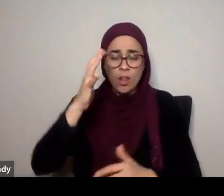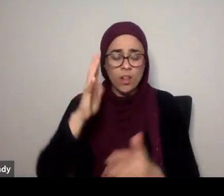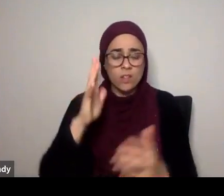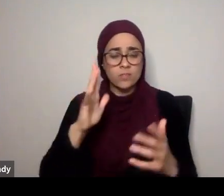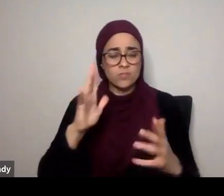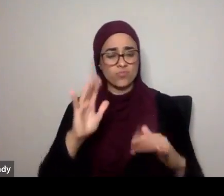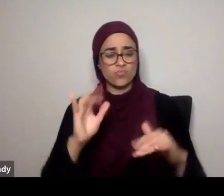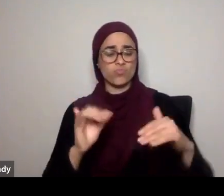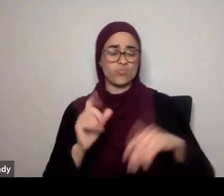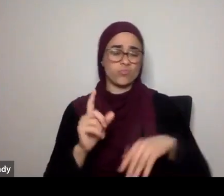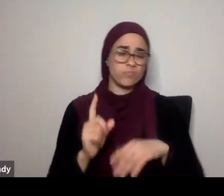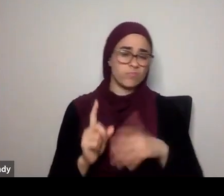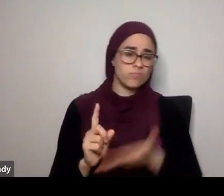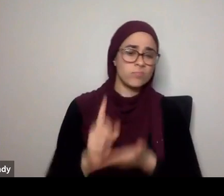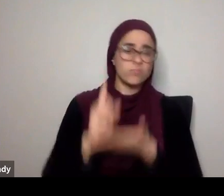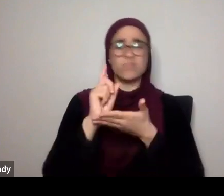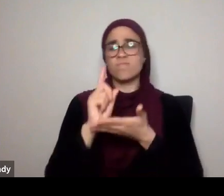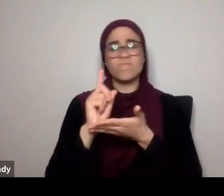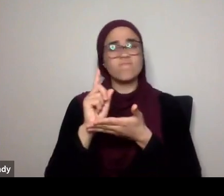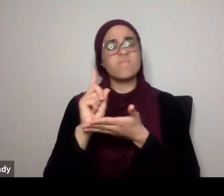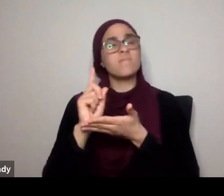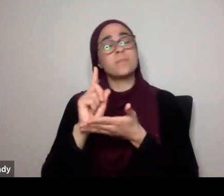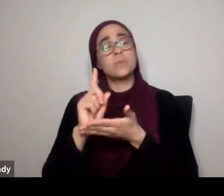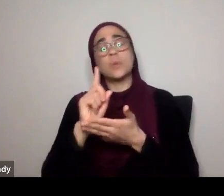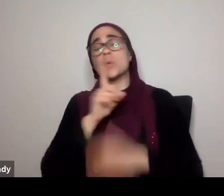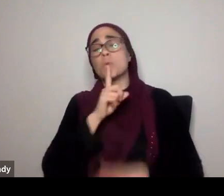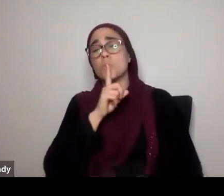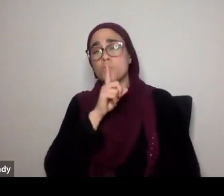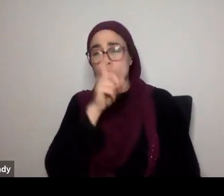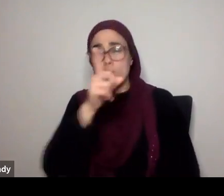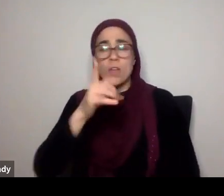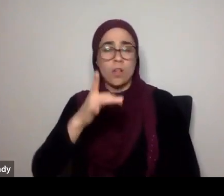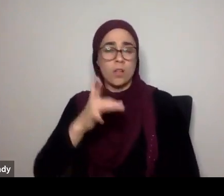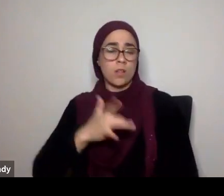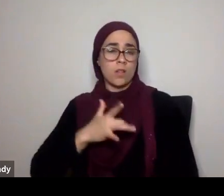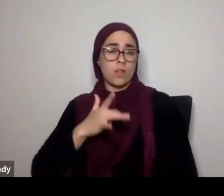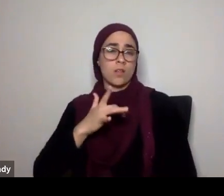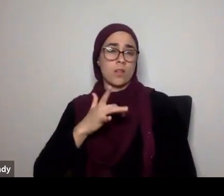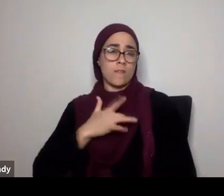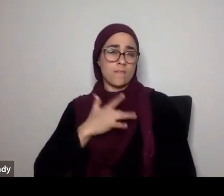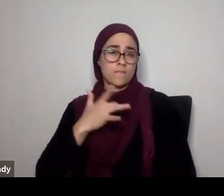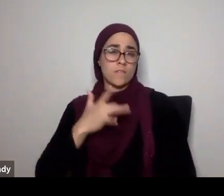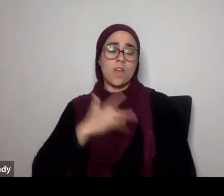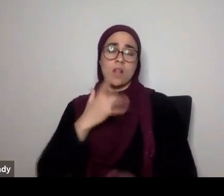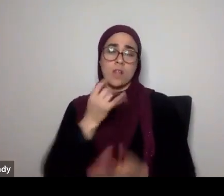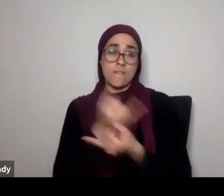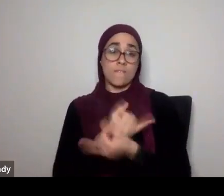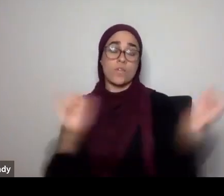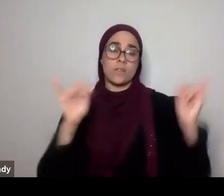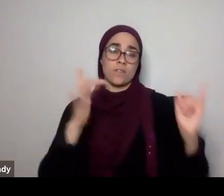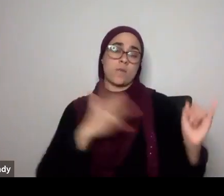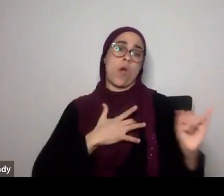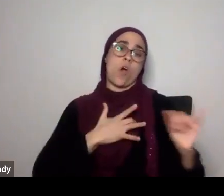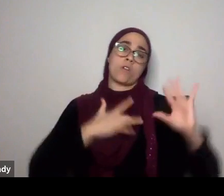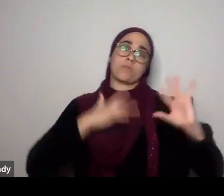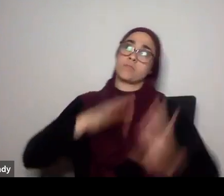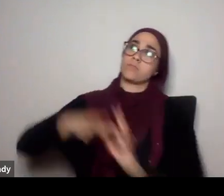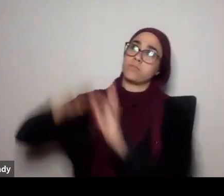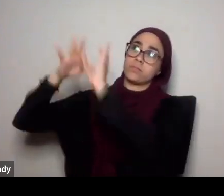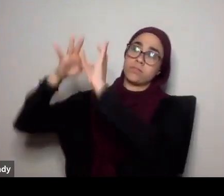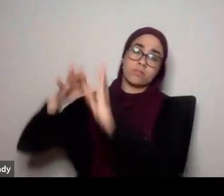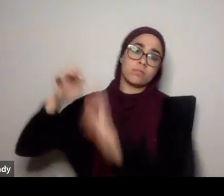and prestige, it cannot, it's a real, it's a real, it's a real form of freedom, and emancipation, subhanallah,